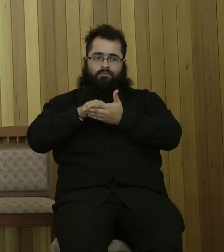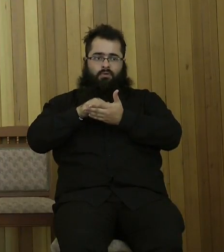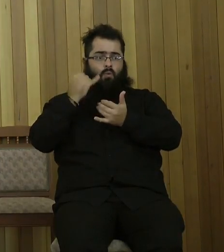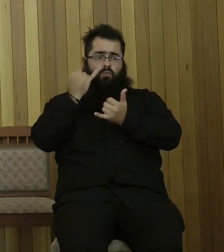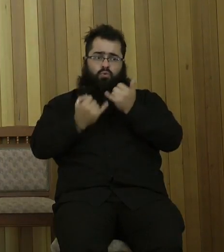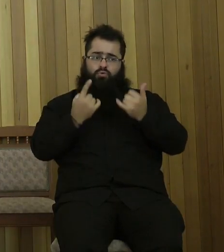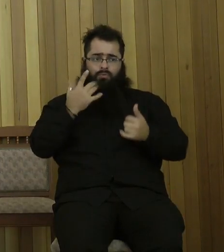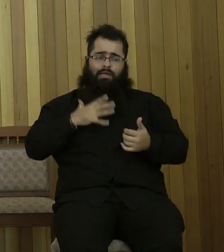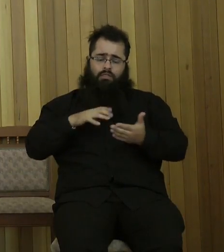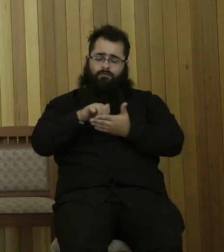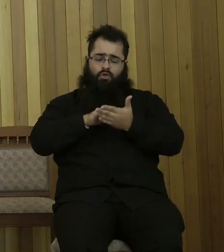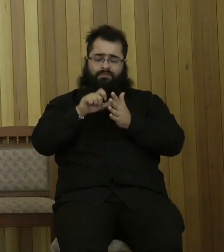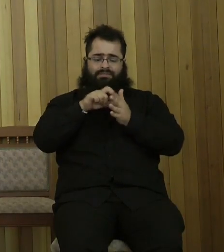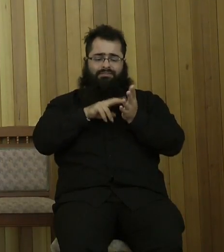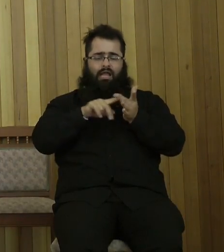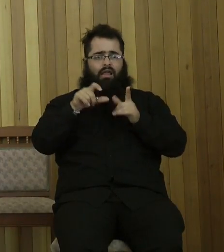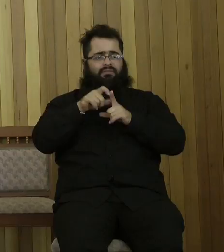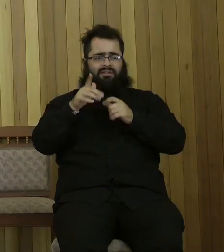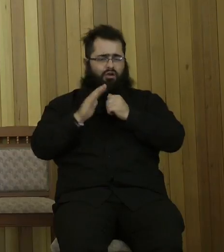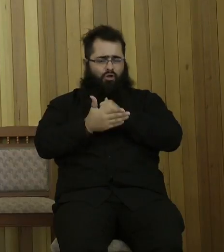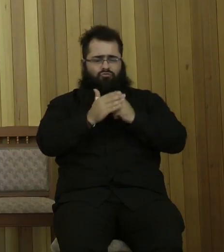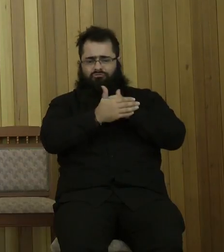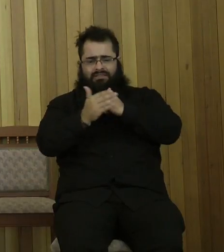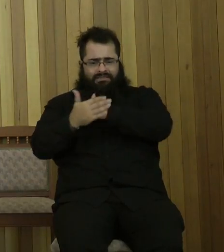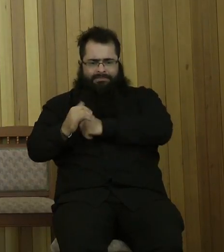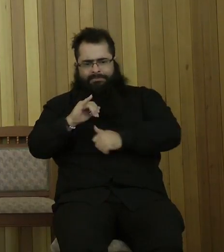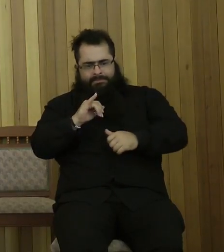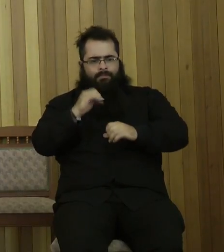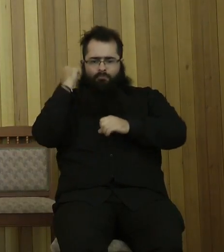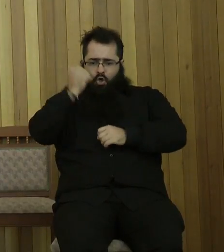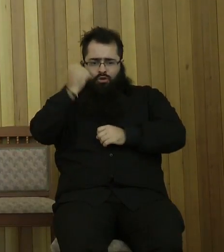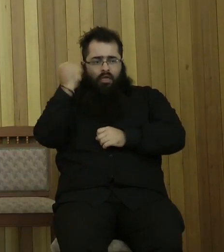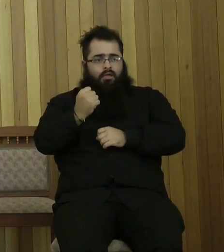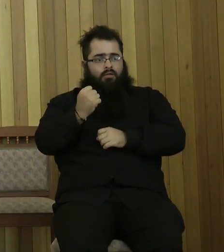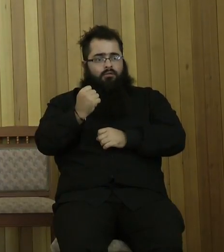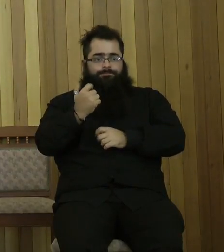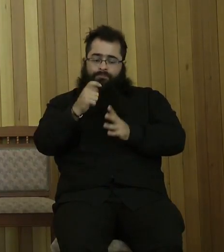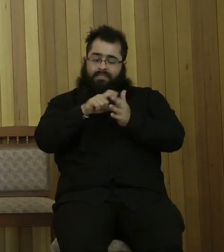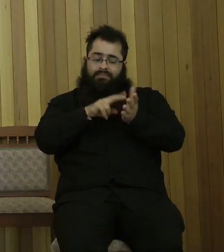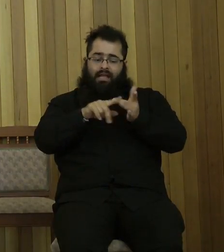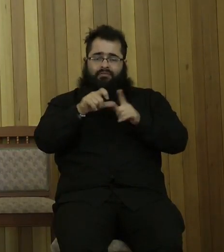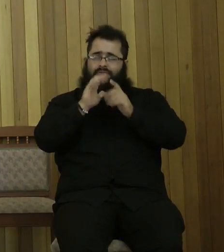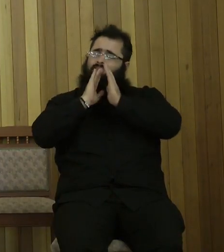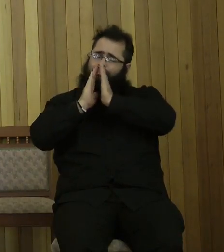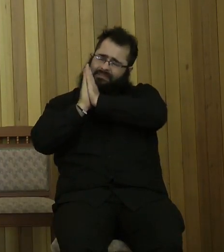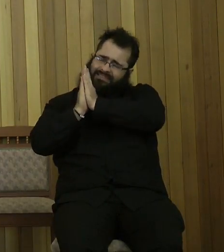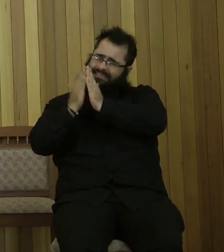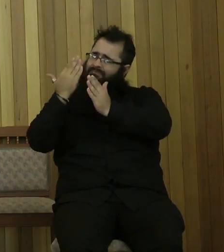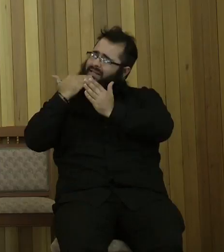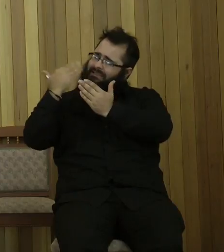After his sins of adultery and murder, David earnestly pleaded, have mercy upon me, O God, according to your